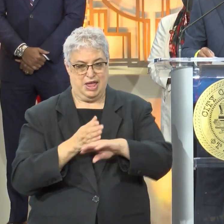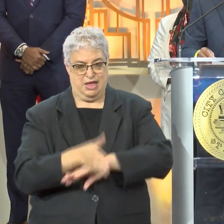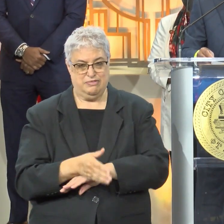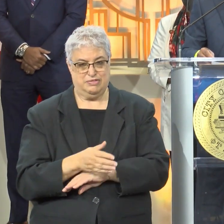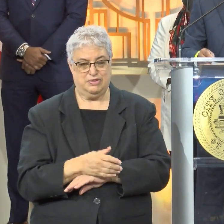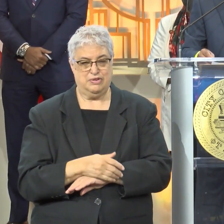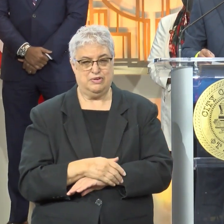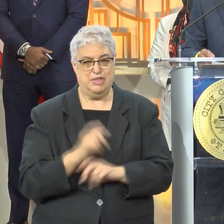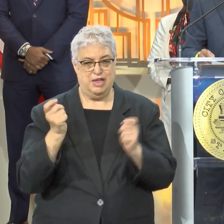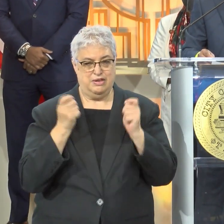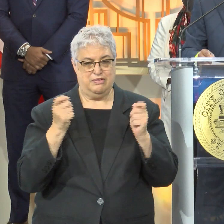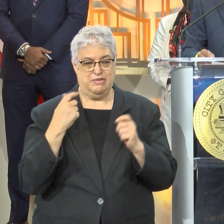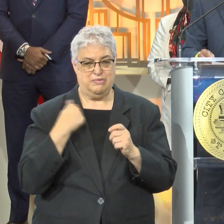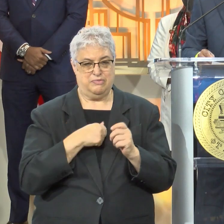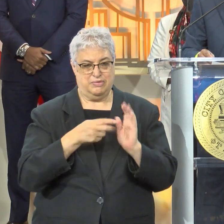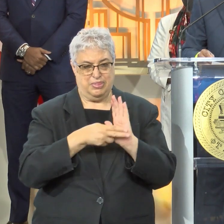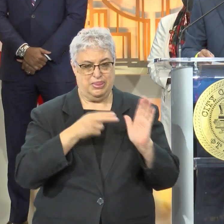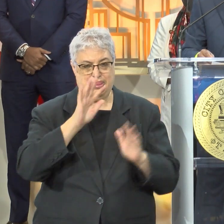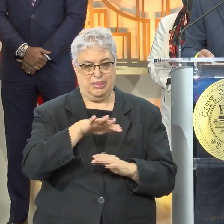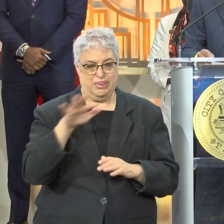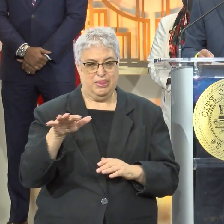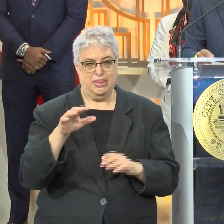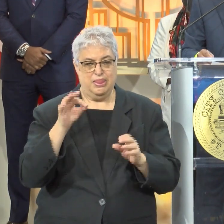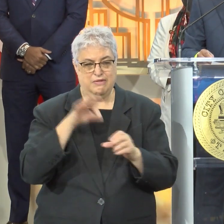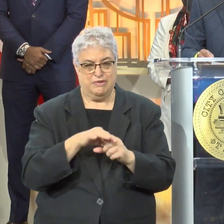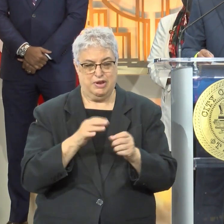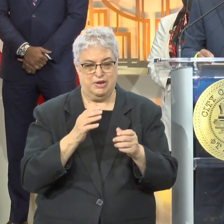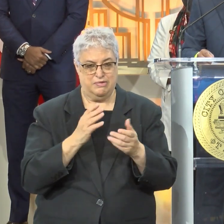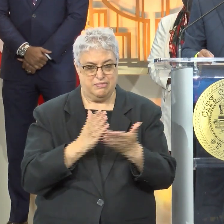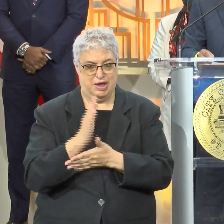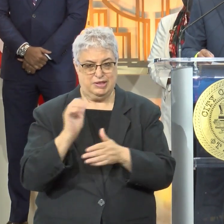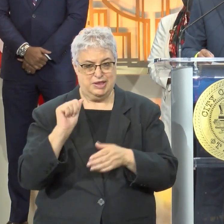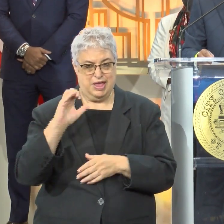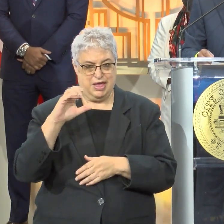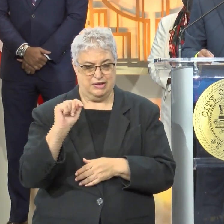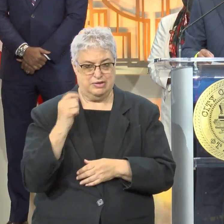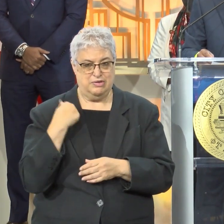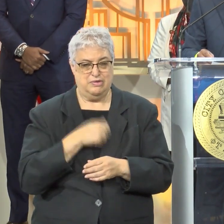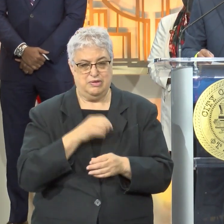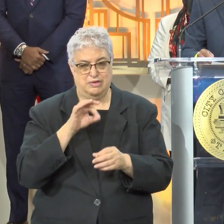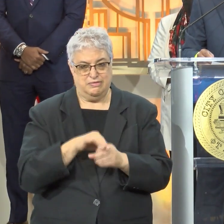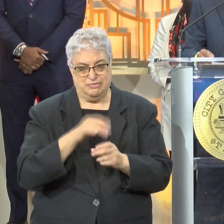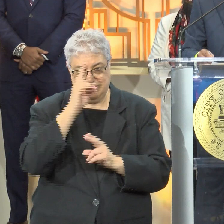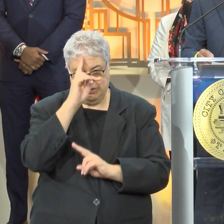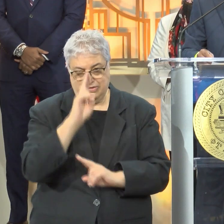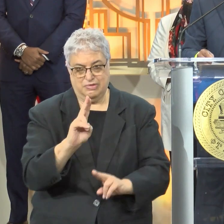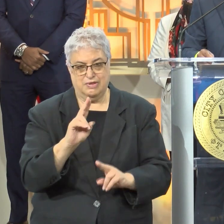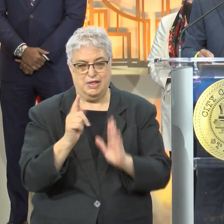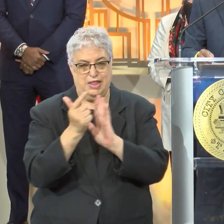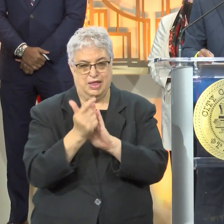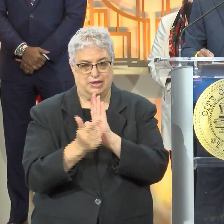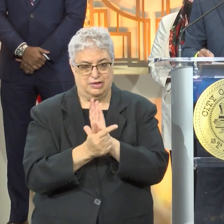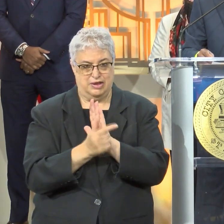Mickey's tragic death, we marked the 55th anniversary of the Voting Rights Act, and we should also vote to honor that significant legislation